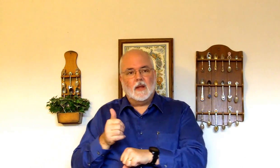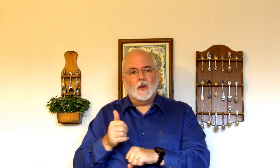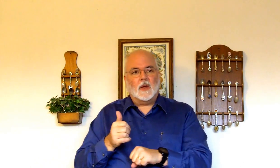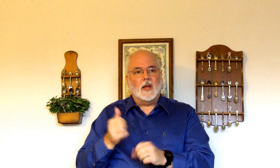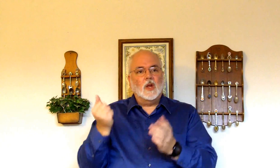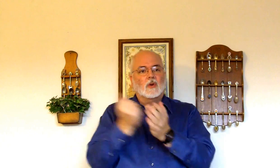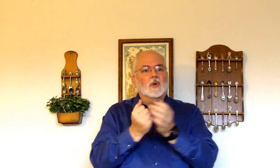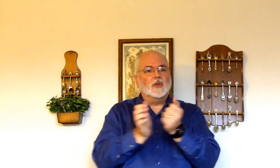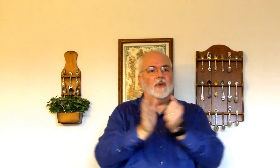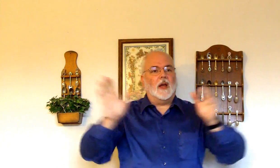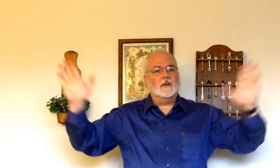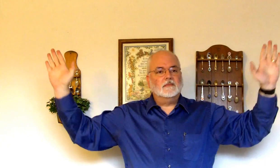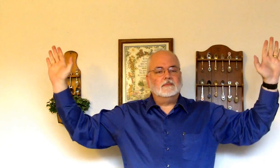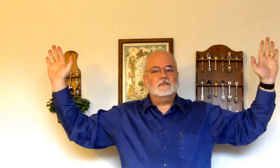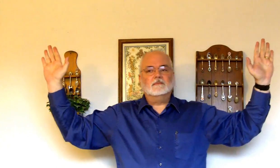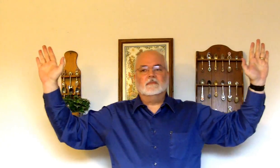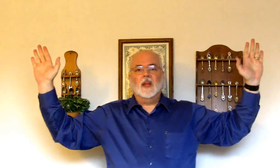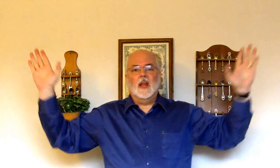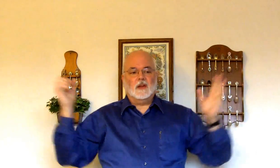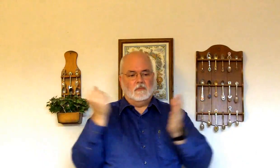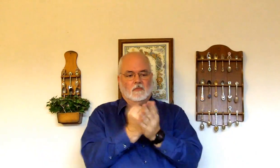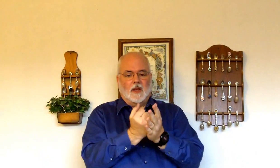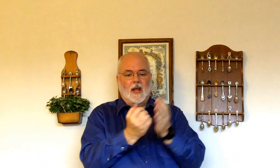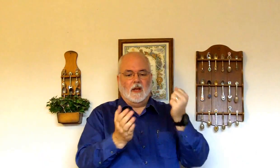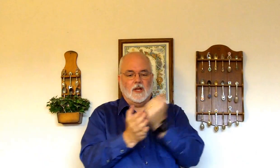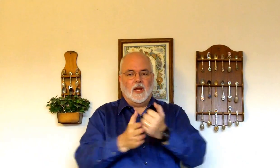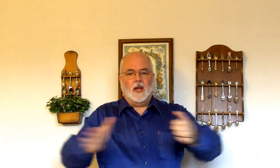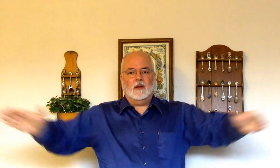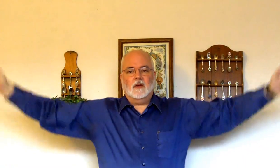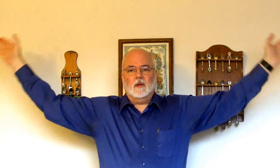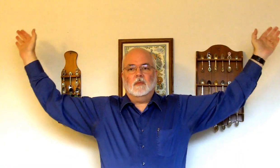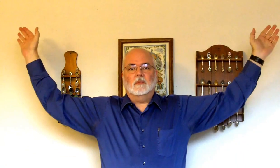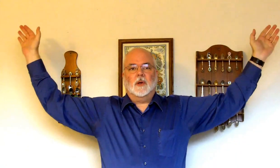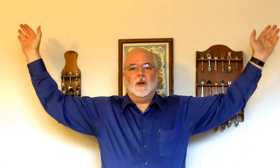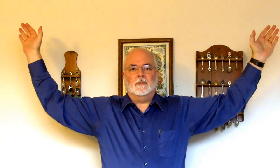Okay. Crucify. Nail in each hand. Put him up.